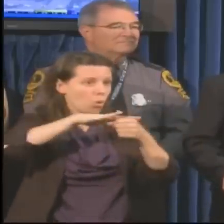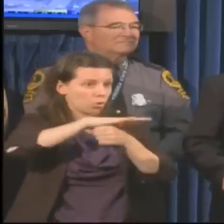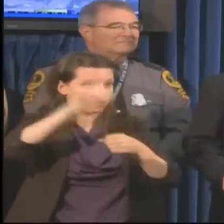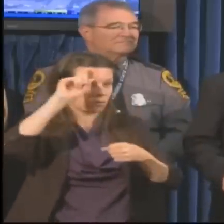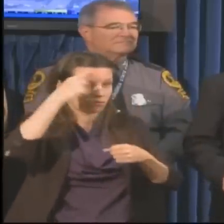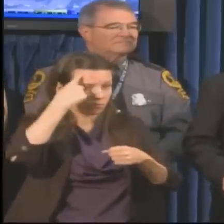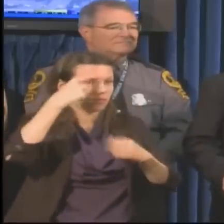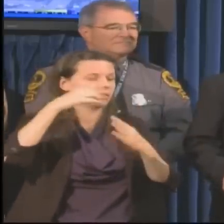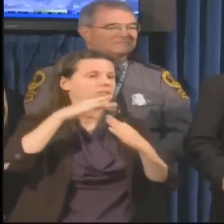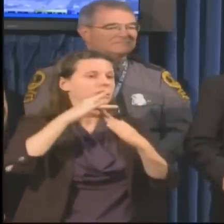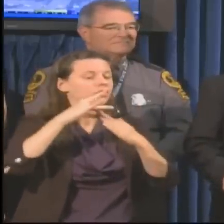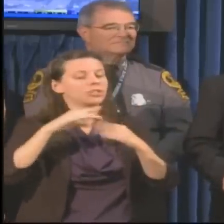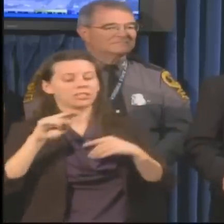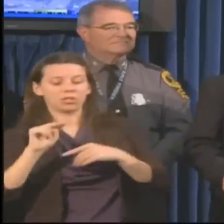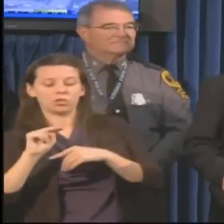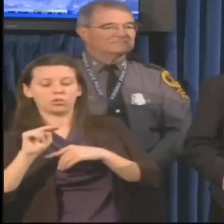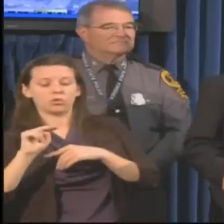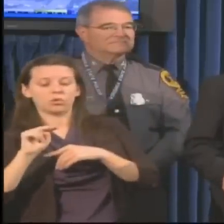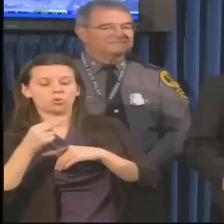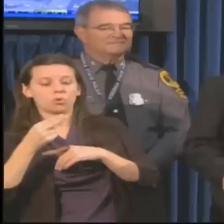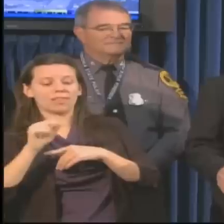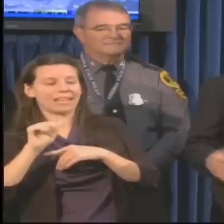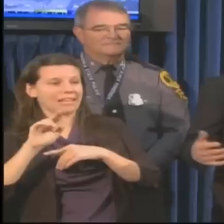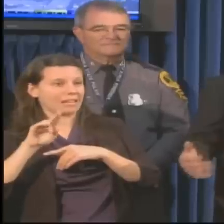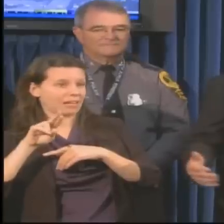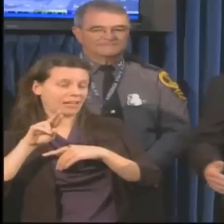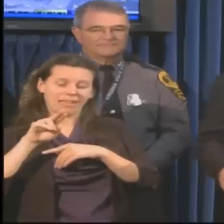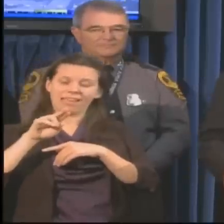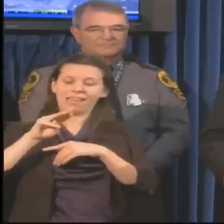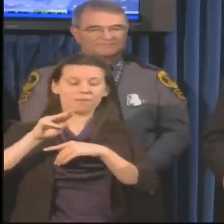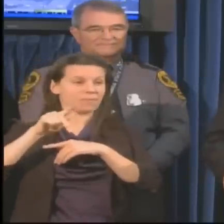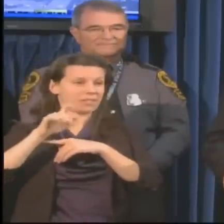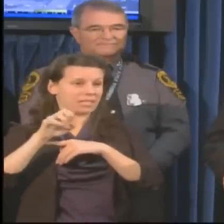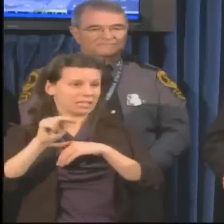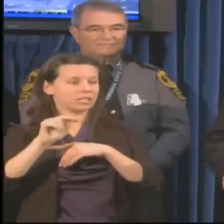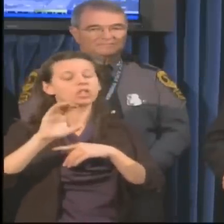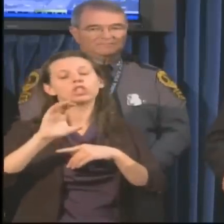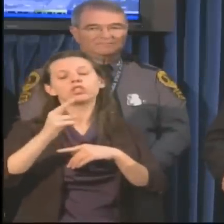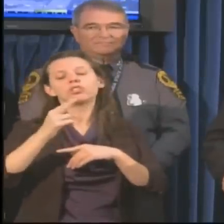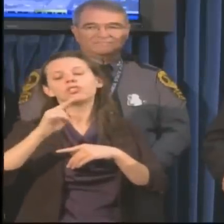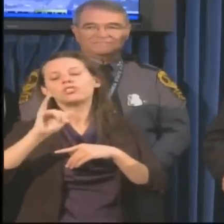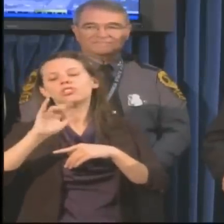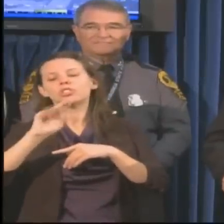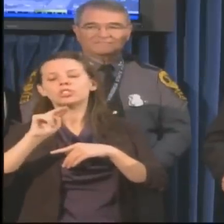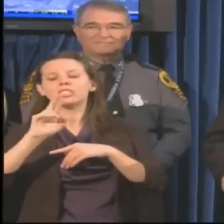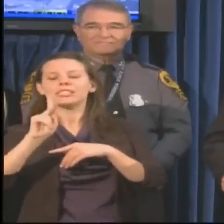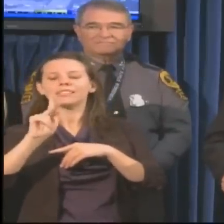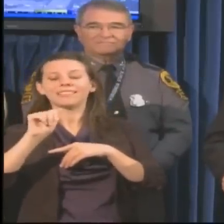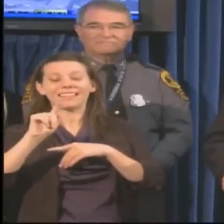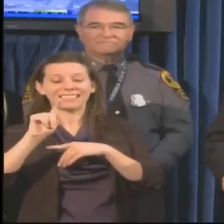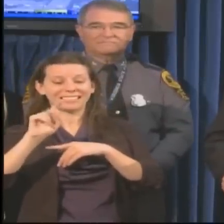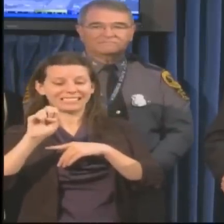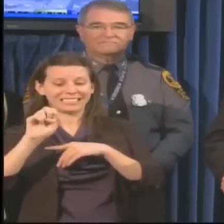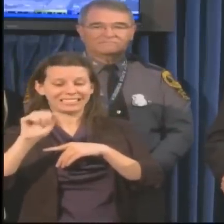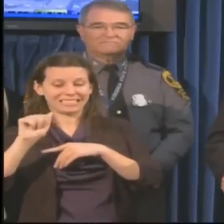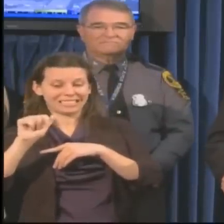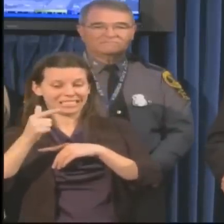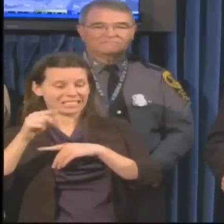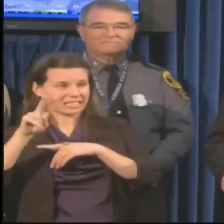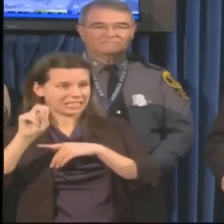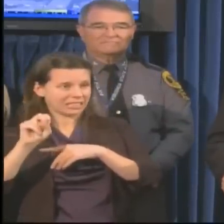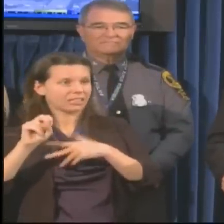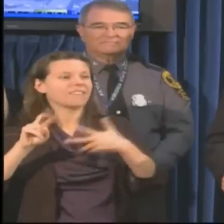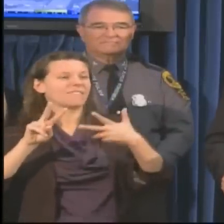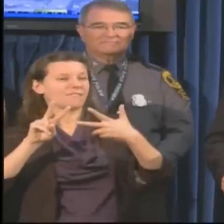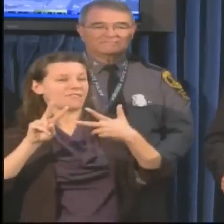Northampton, in Chincoteague and Virginia Beach and others just to be sure that they felt that they had everything that they needed. And so far,